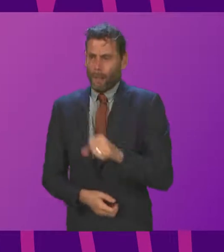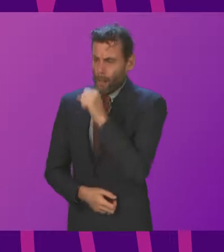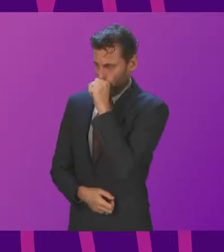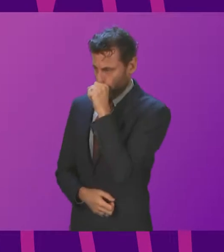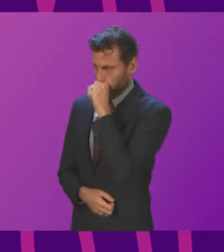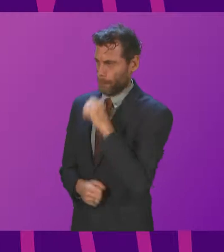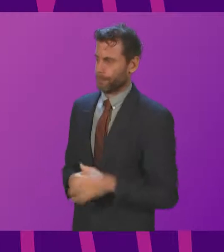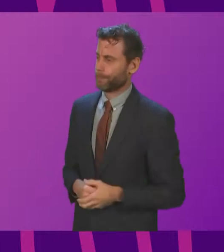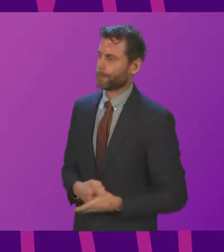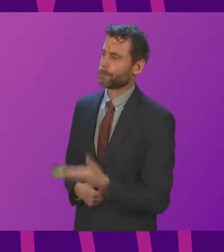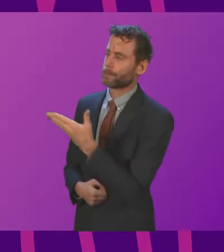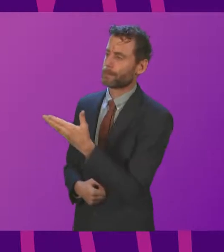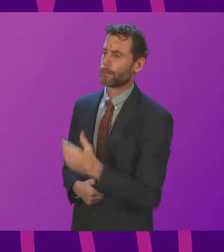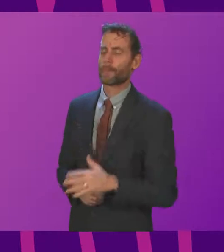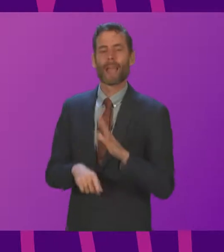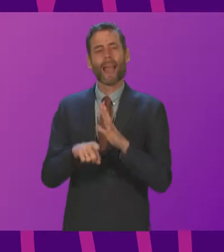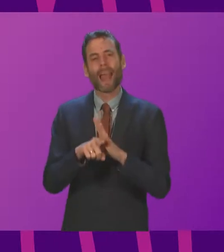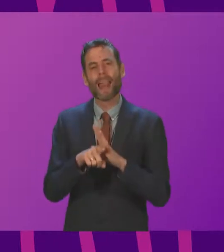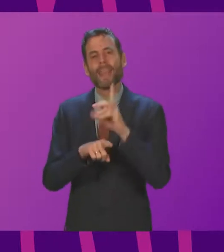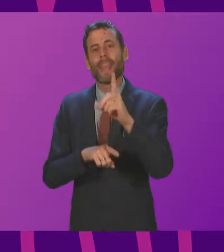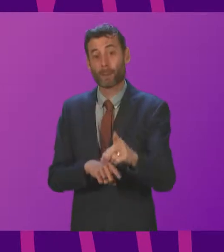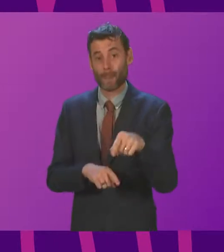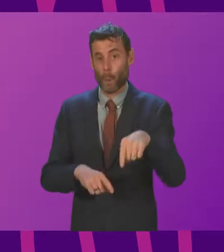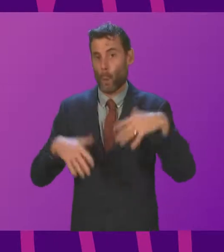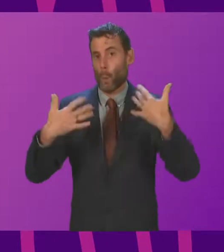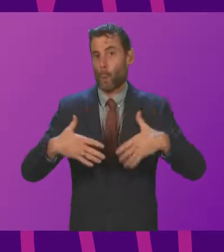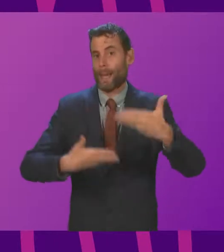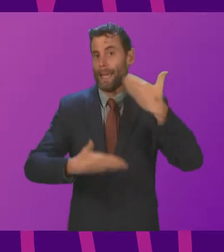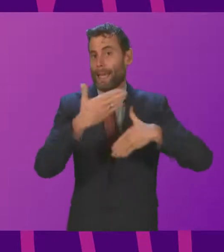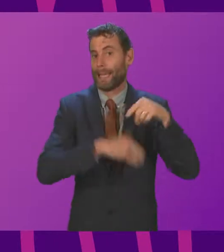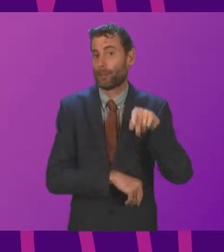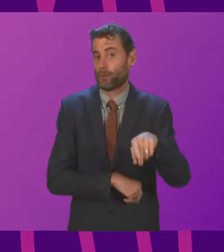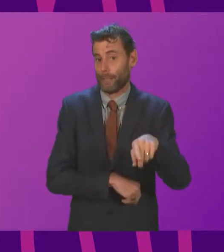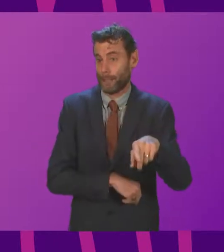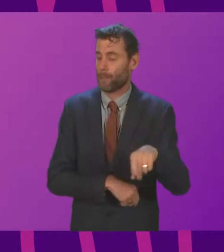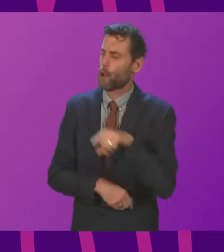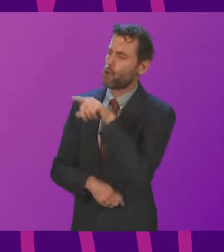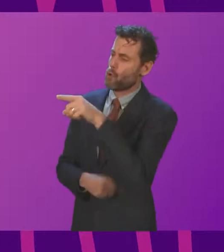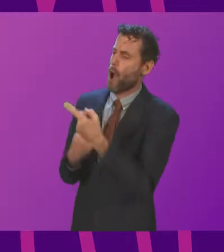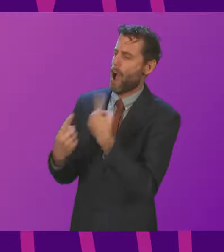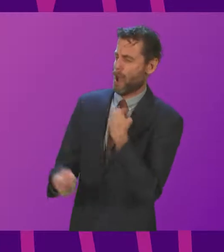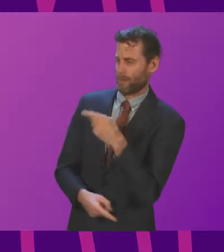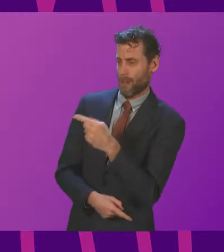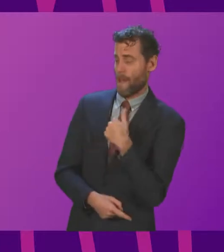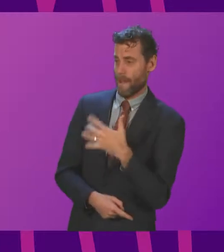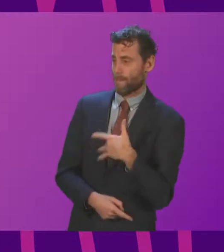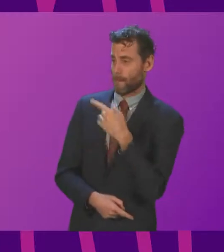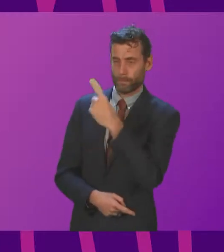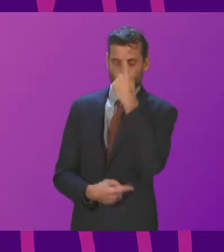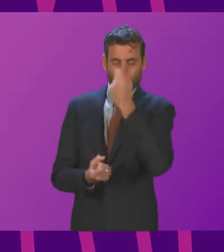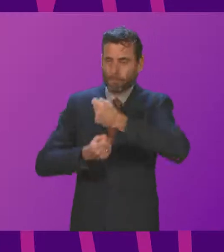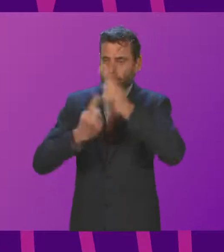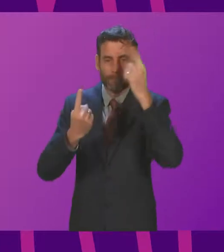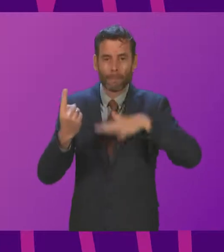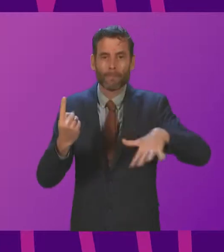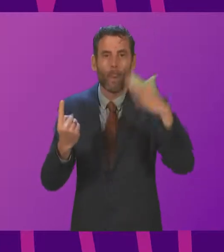Sarwar. We're going to be talking next week about making history. That was probably a historically out-of-touch answer from the First Minister. She